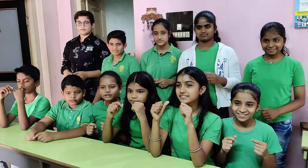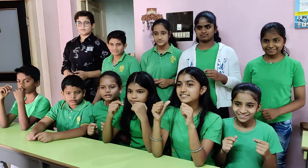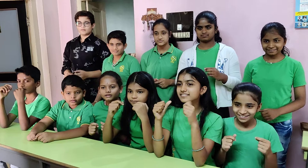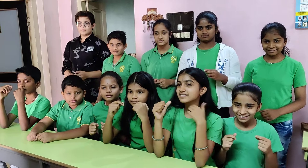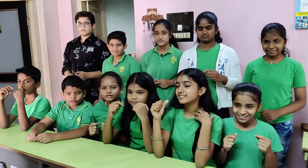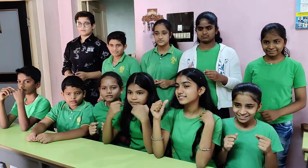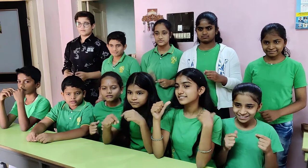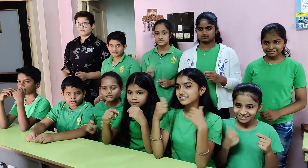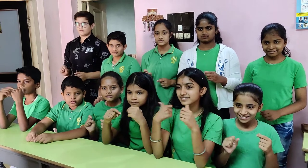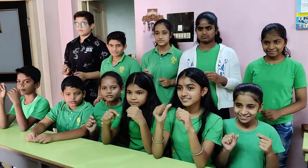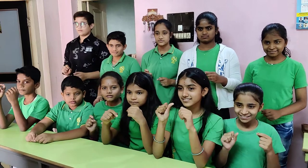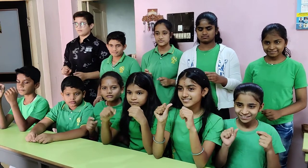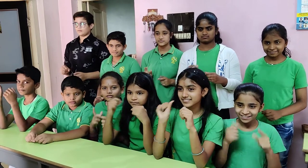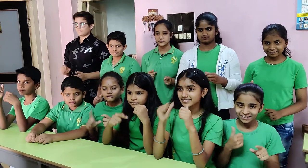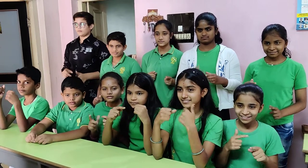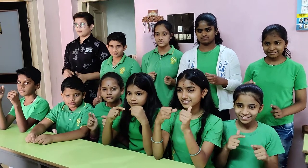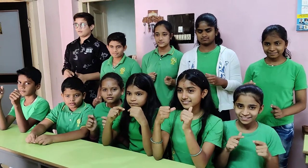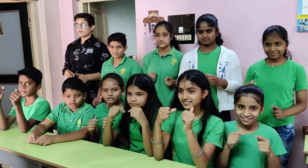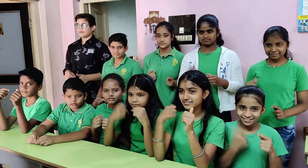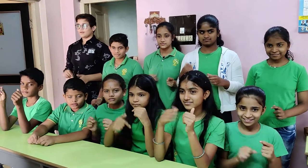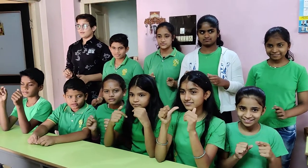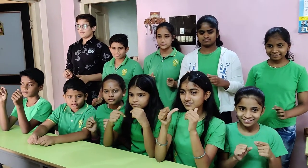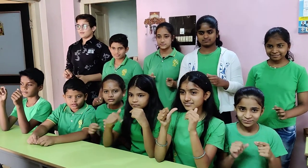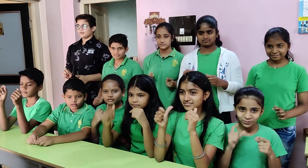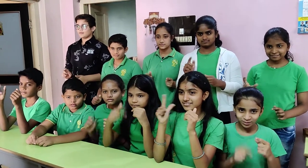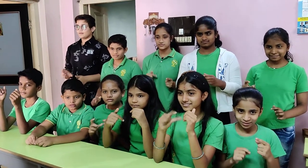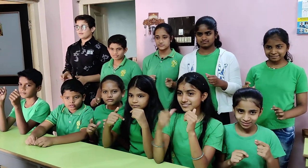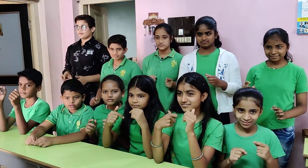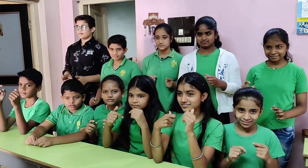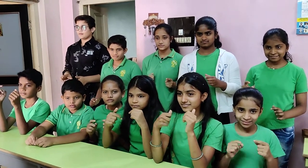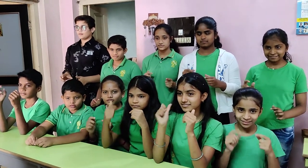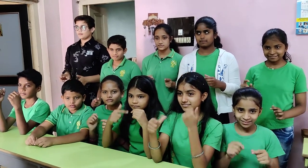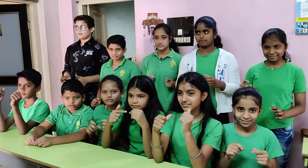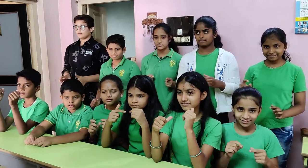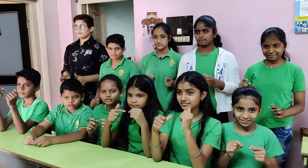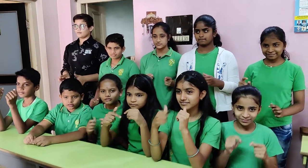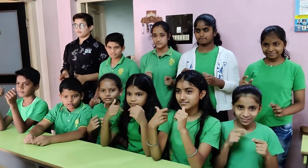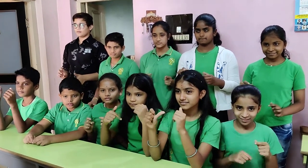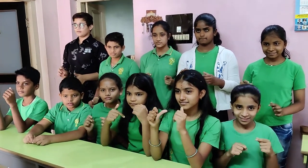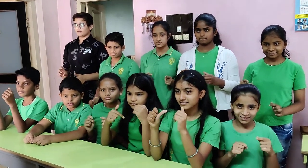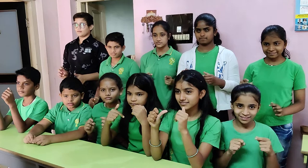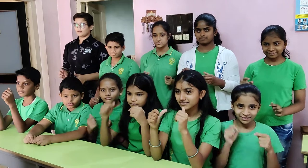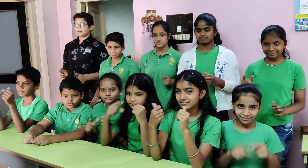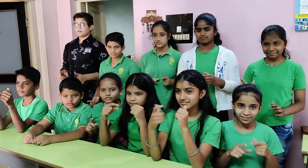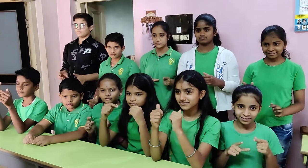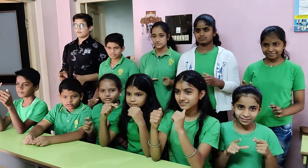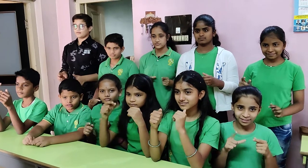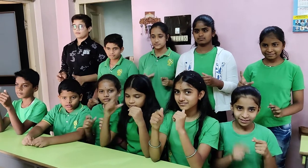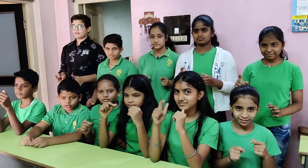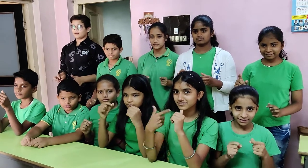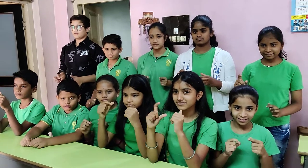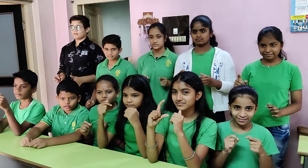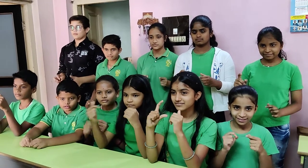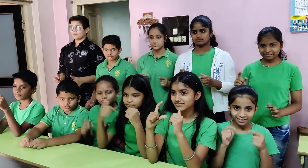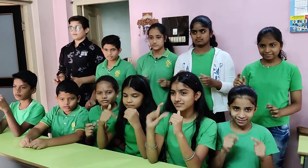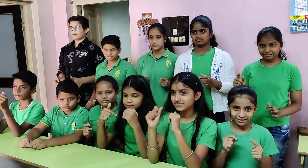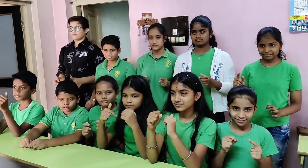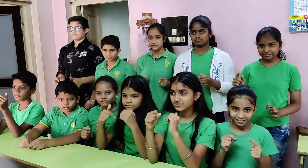2, 9, 3, 4, 9, 1, 2, 8, 8, 3,